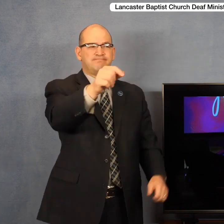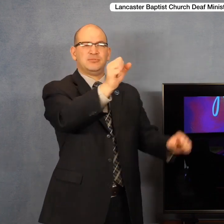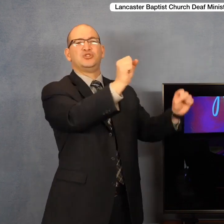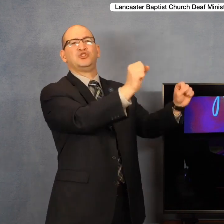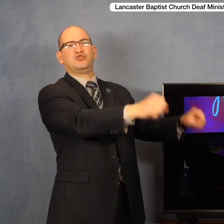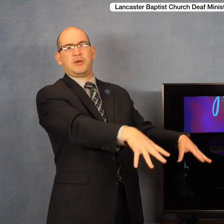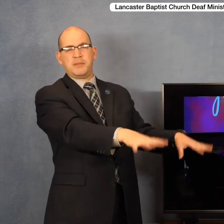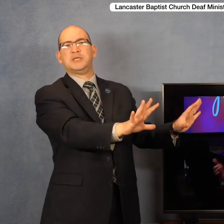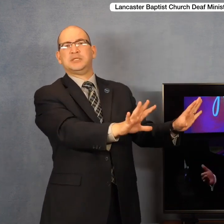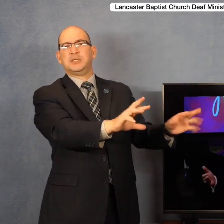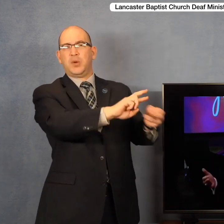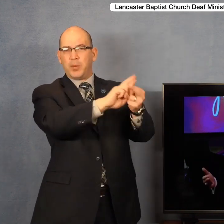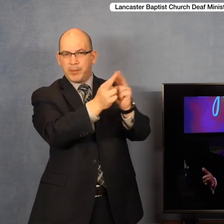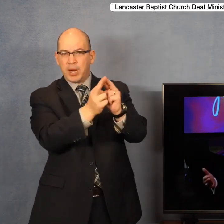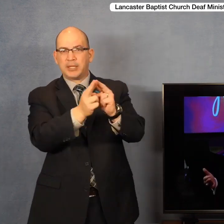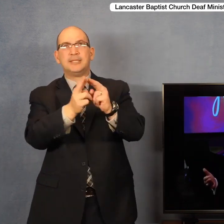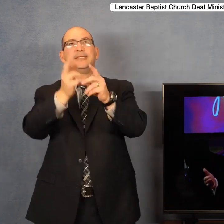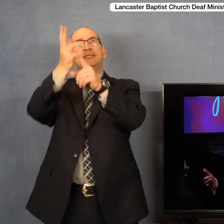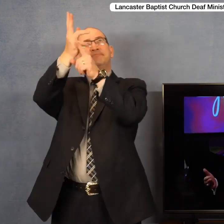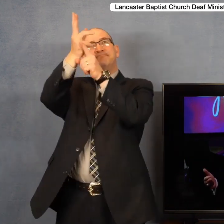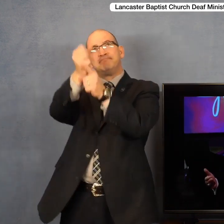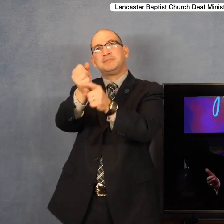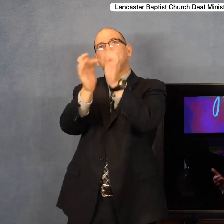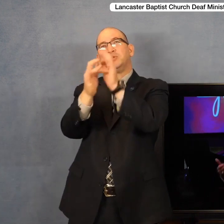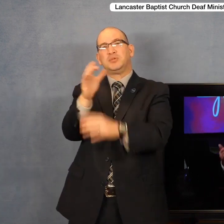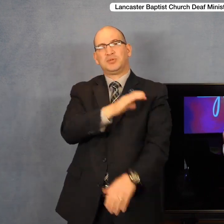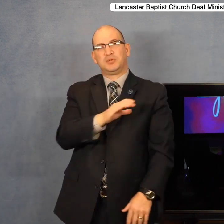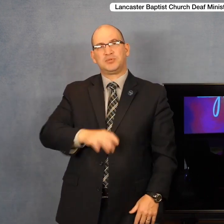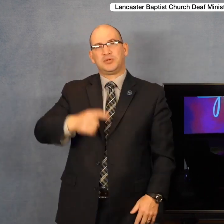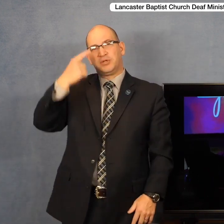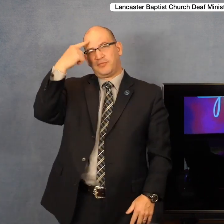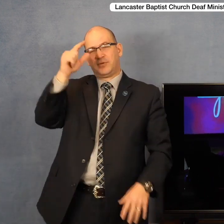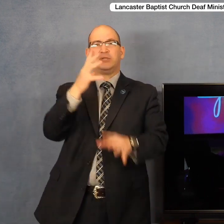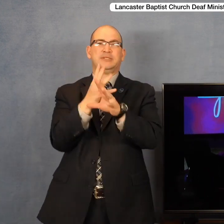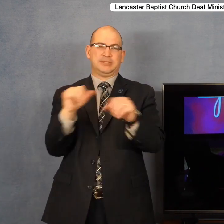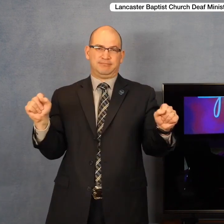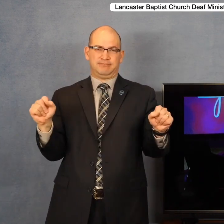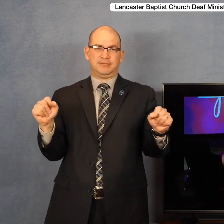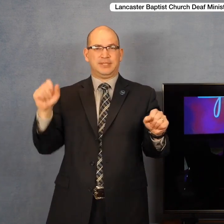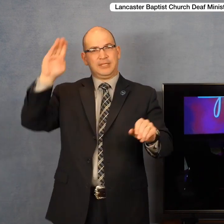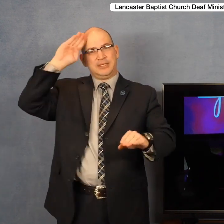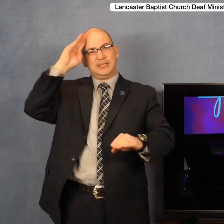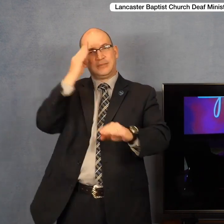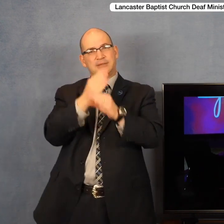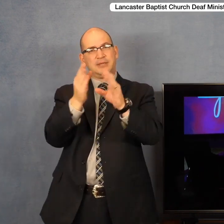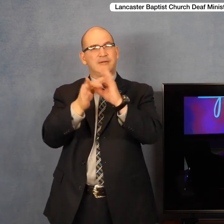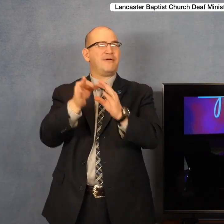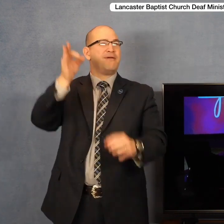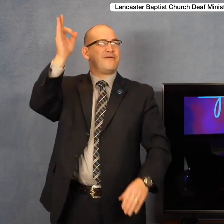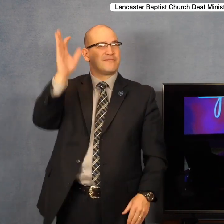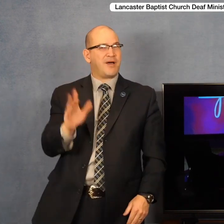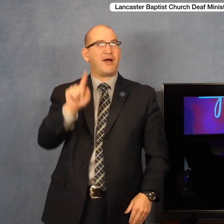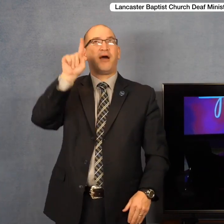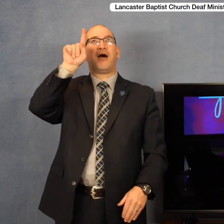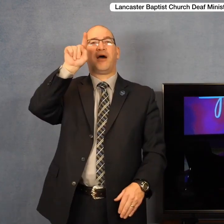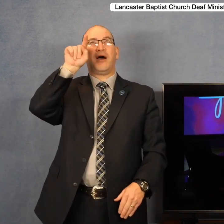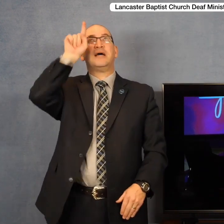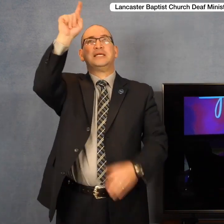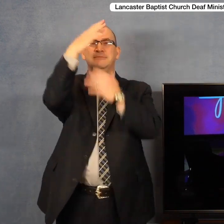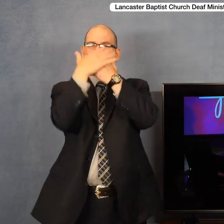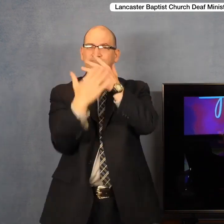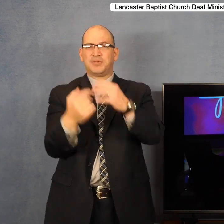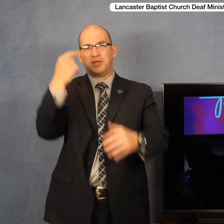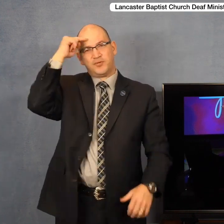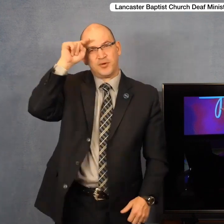Christ, the only one who can set you free, the one who is the Son of God, the one who shed his blood on the cross,